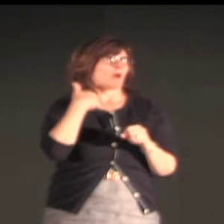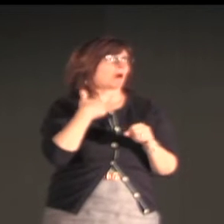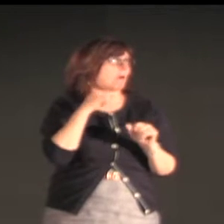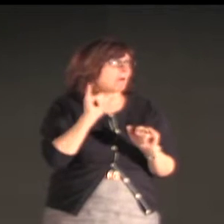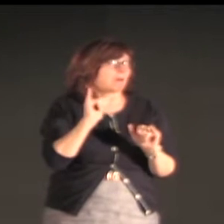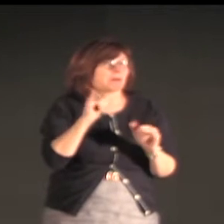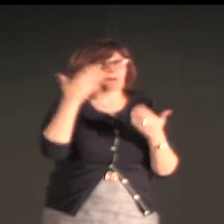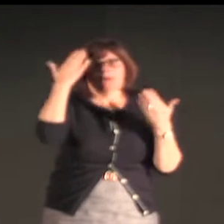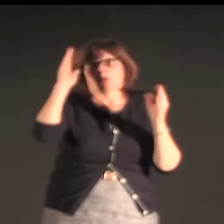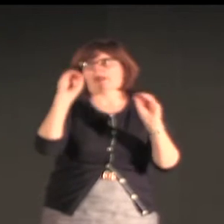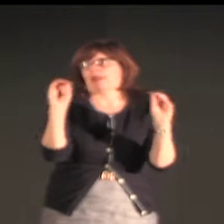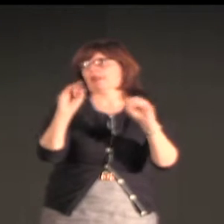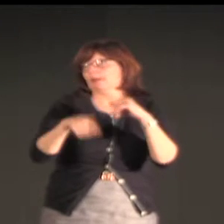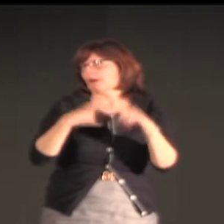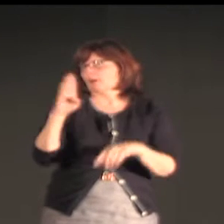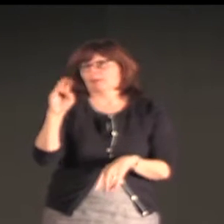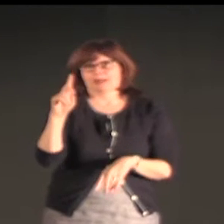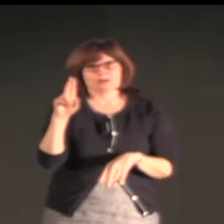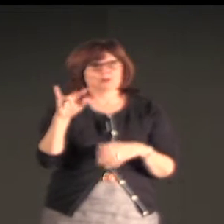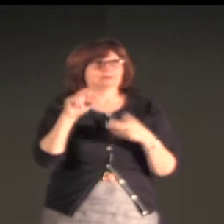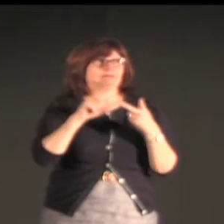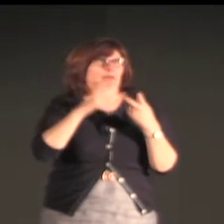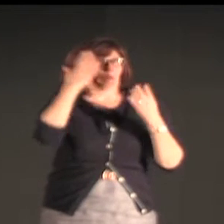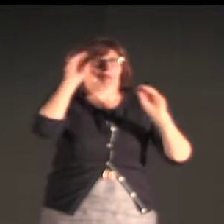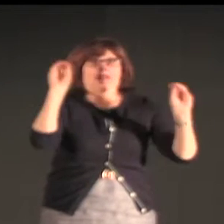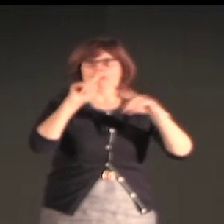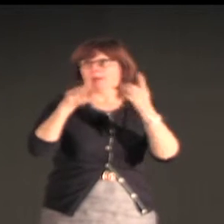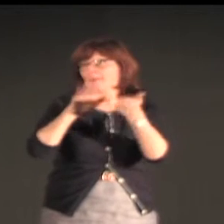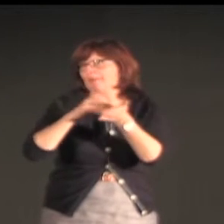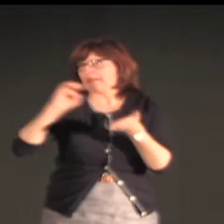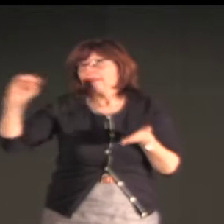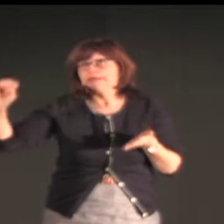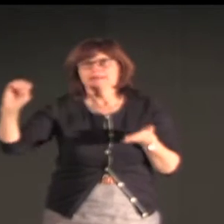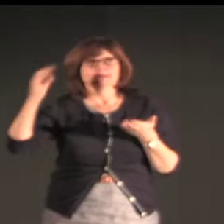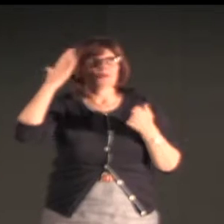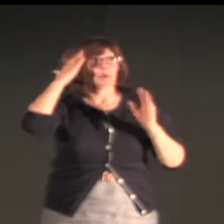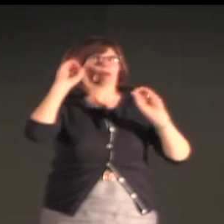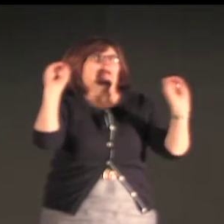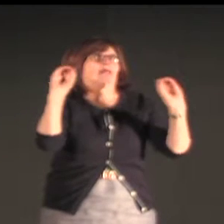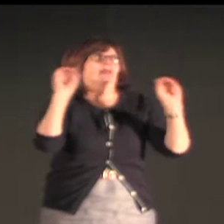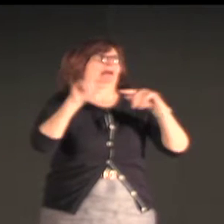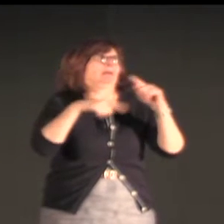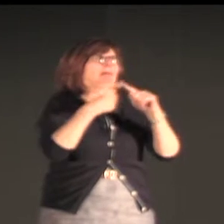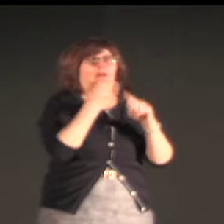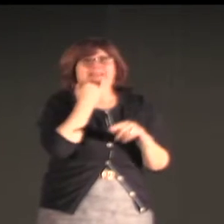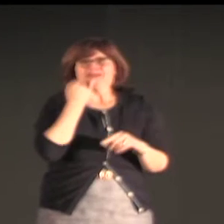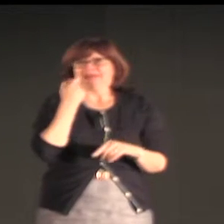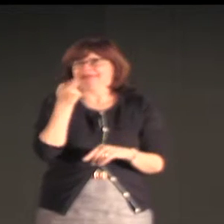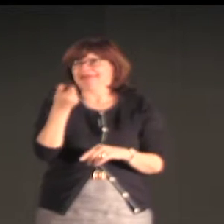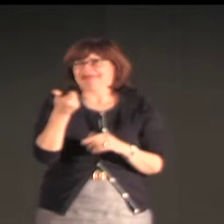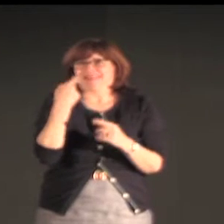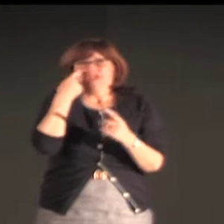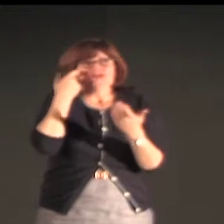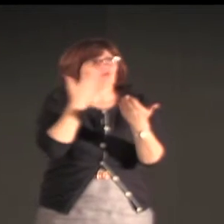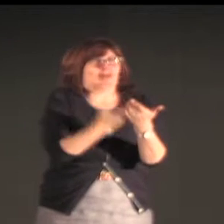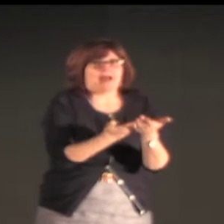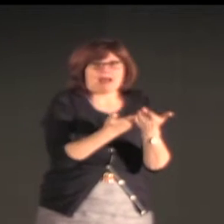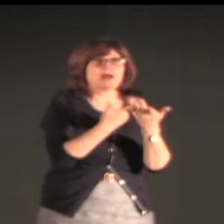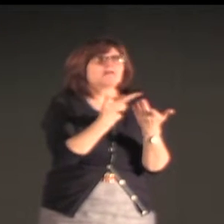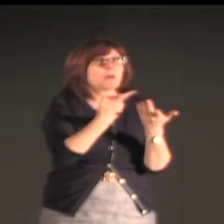So when I heard about this ten years ago, I really didn't have any information about the Middle East myself. I wasn't well-versed in Bedouins, and I knew just very—I